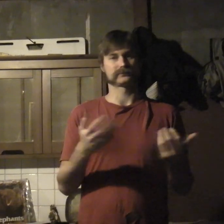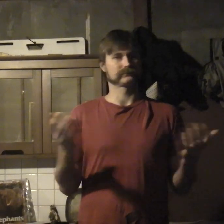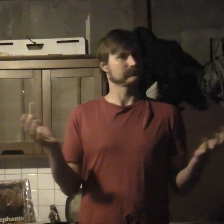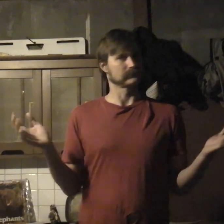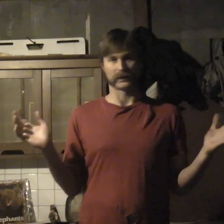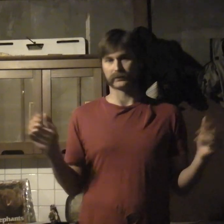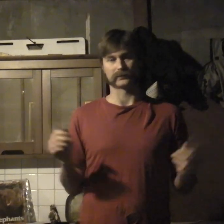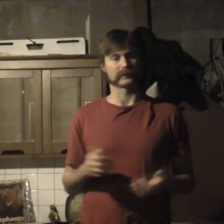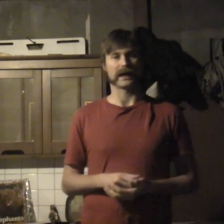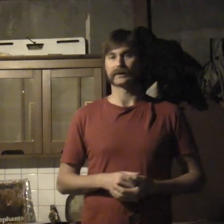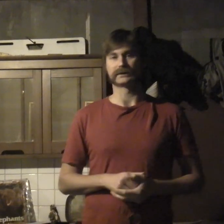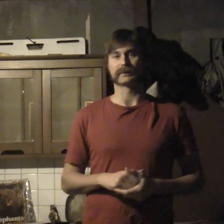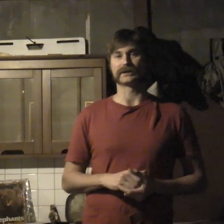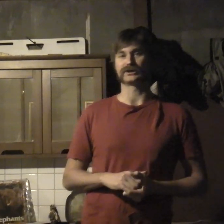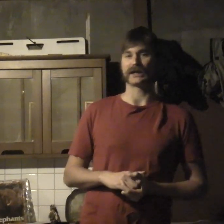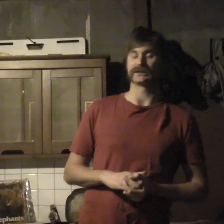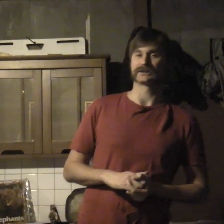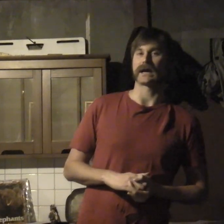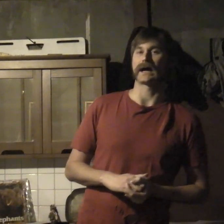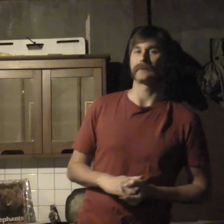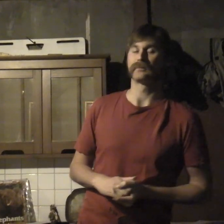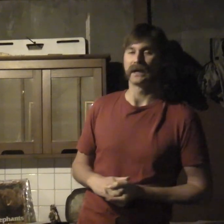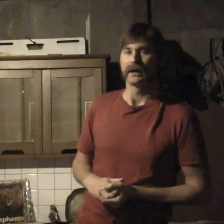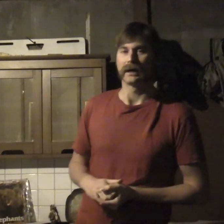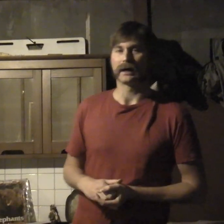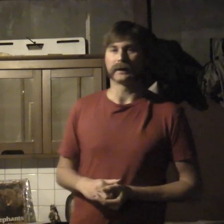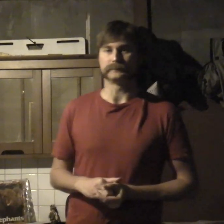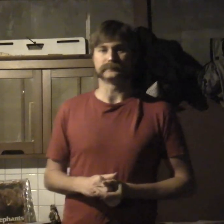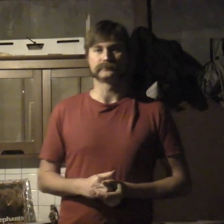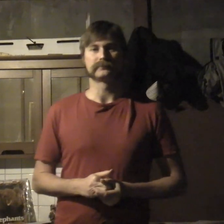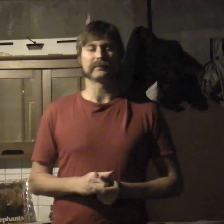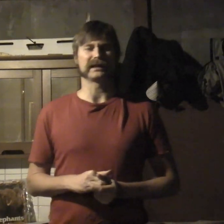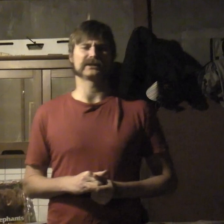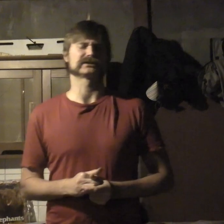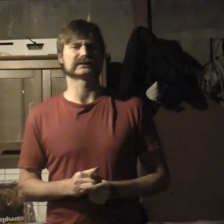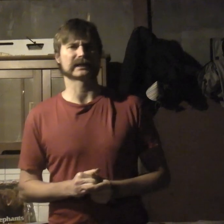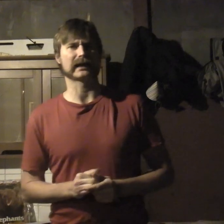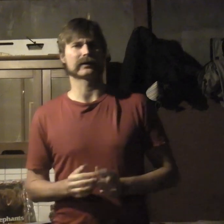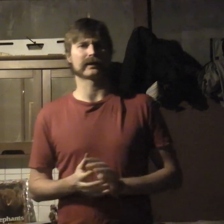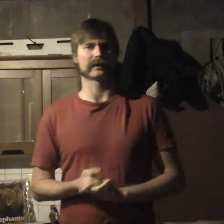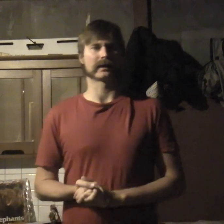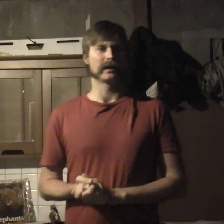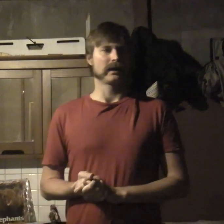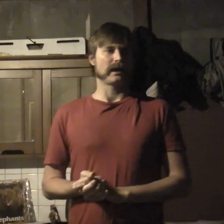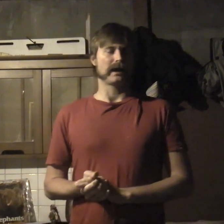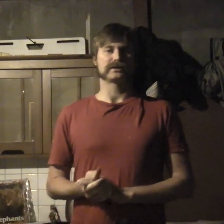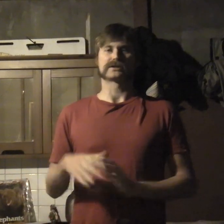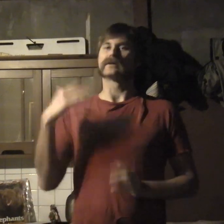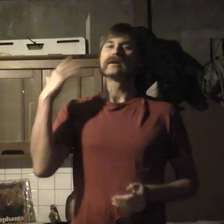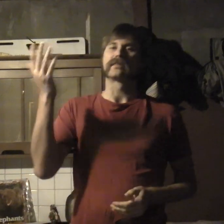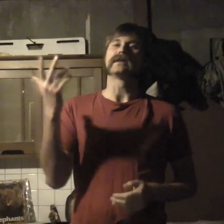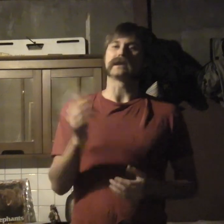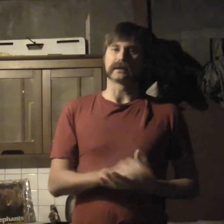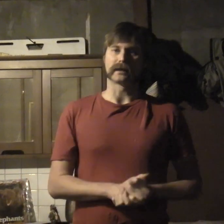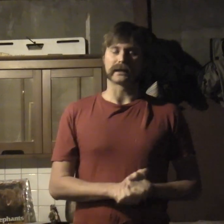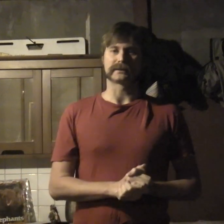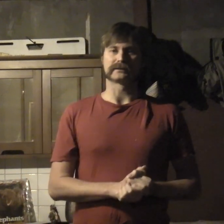other realities might change time. But mainly just desire I think. And just thinking as it